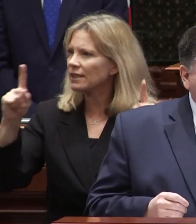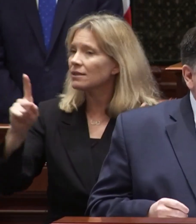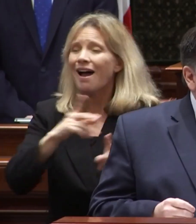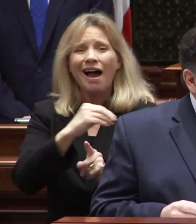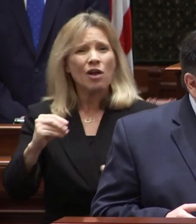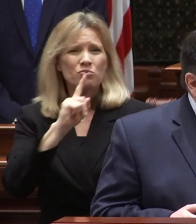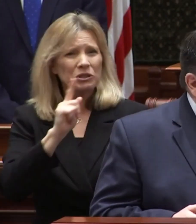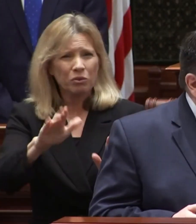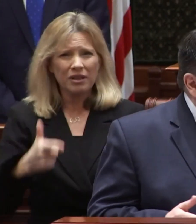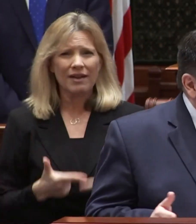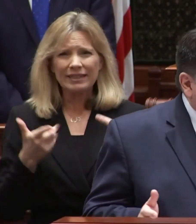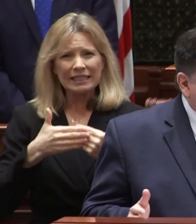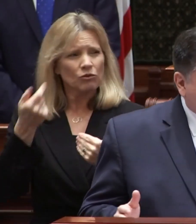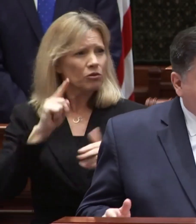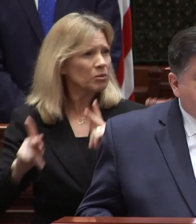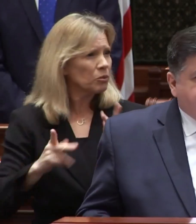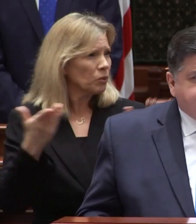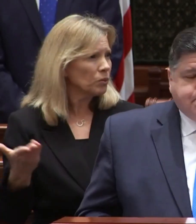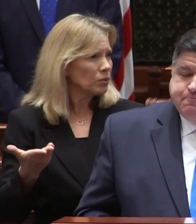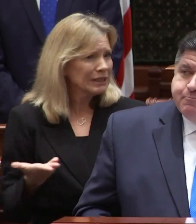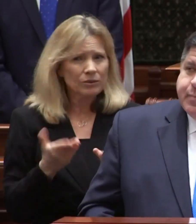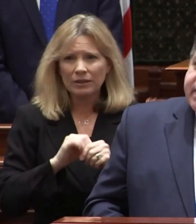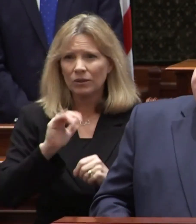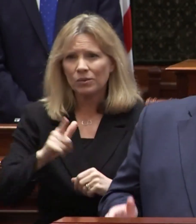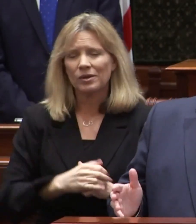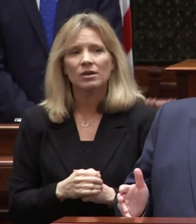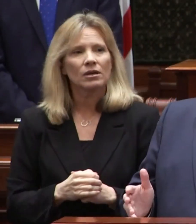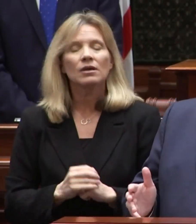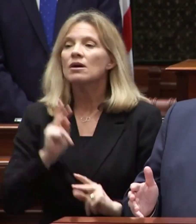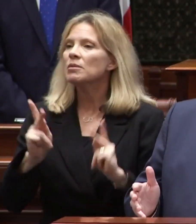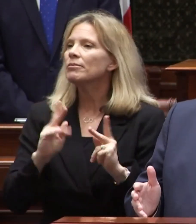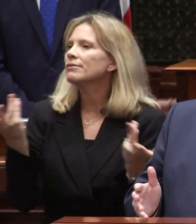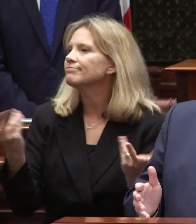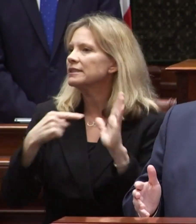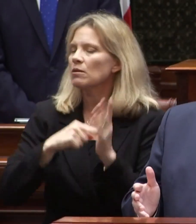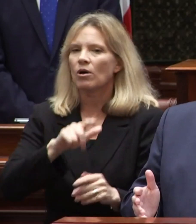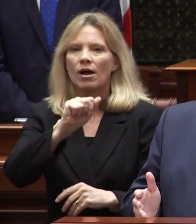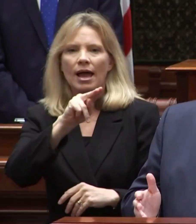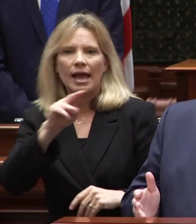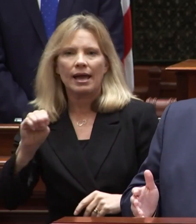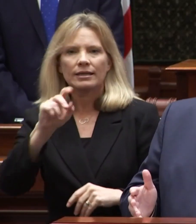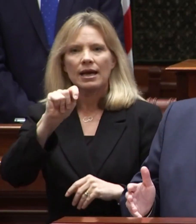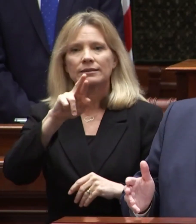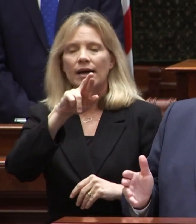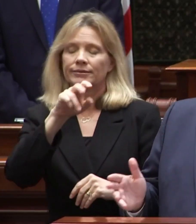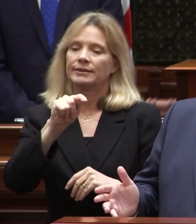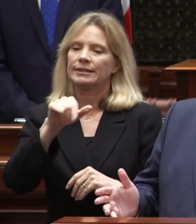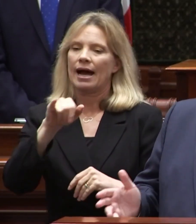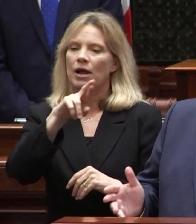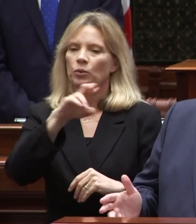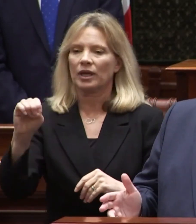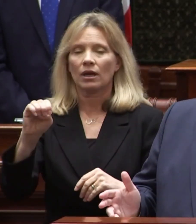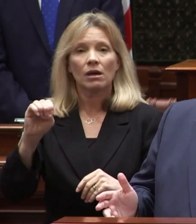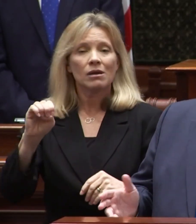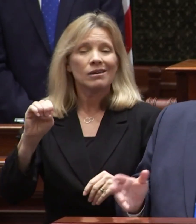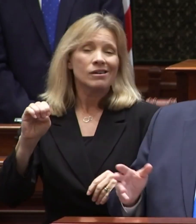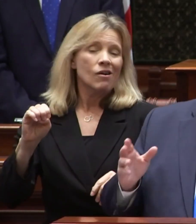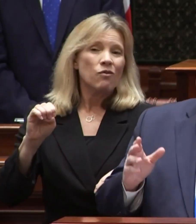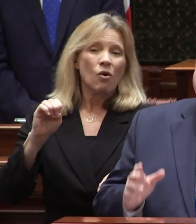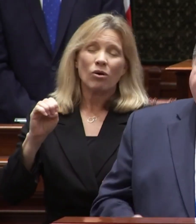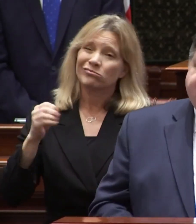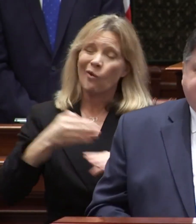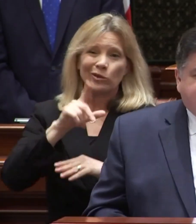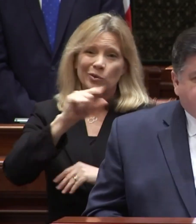and makes life easier for the people of illinois people like ann tyree for more than two decades